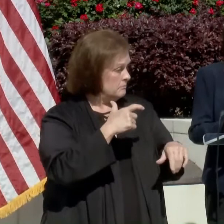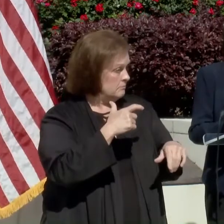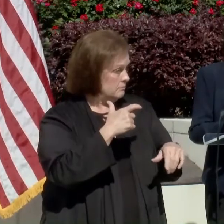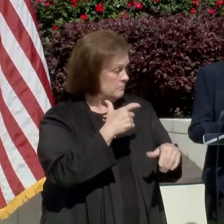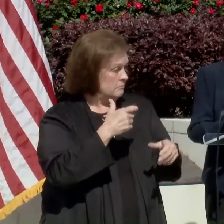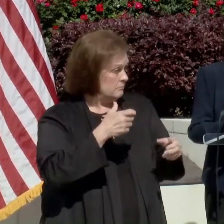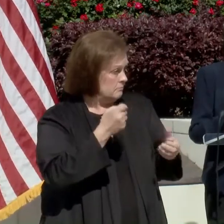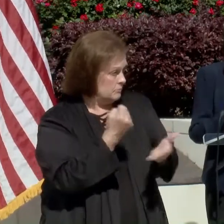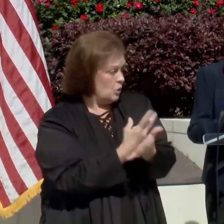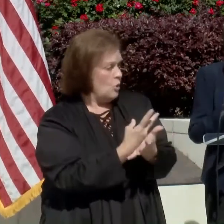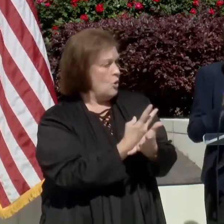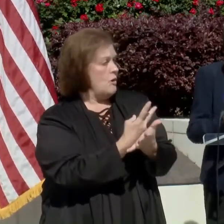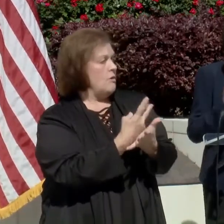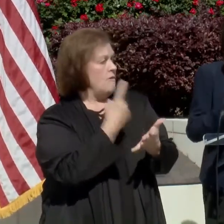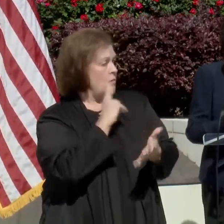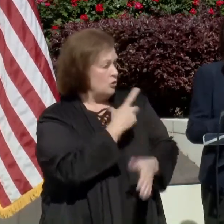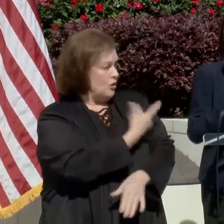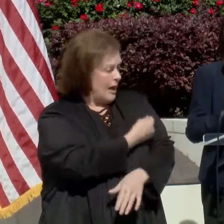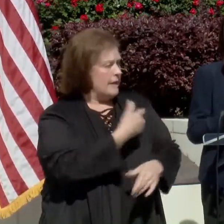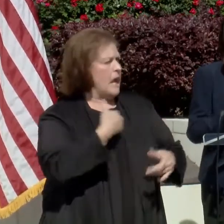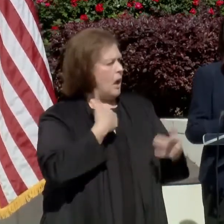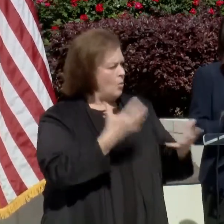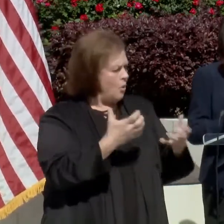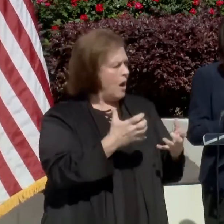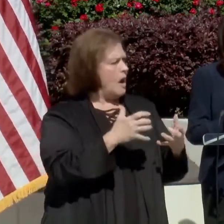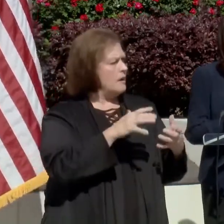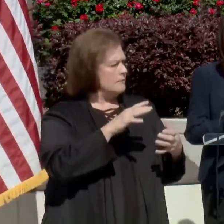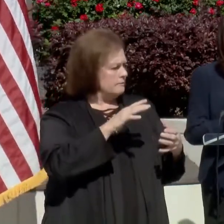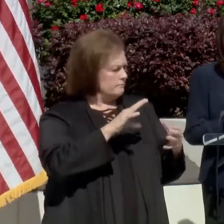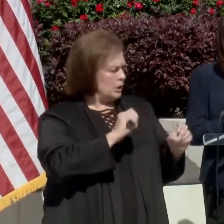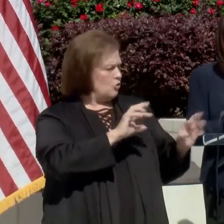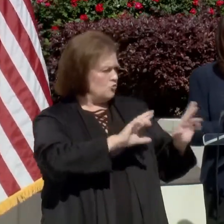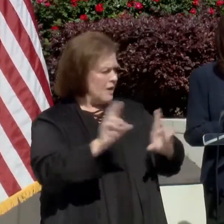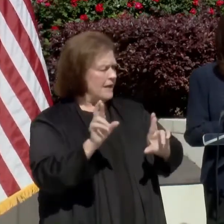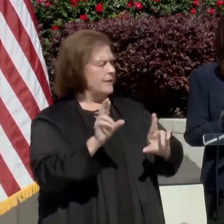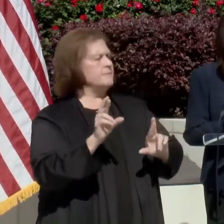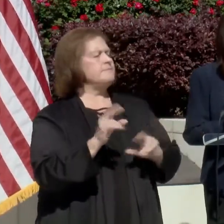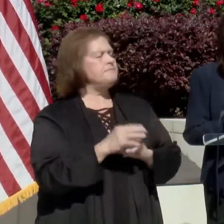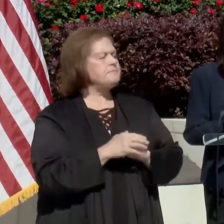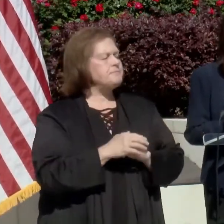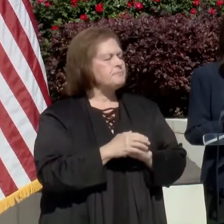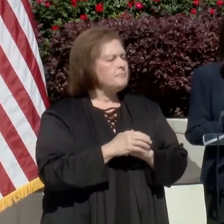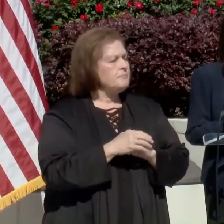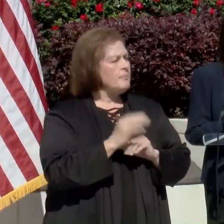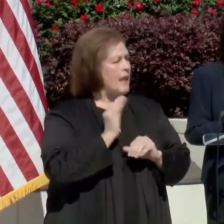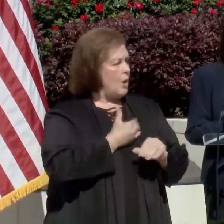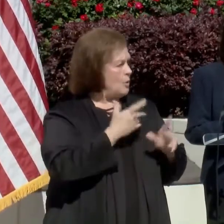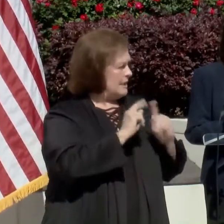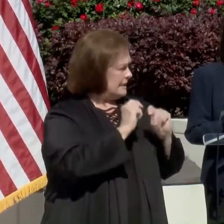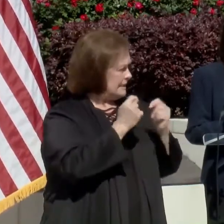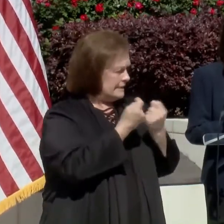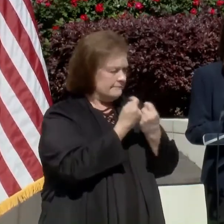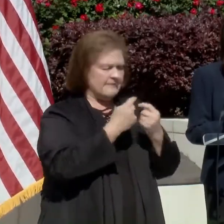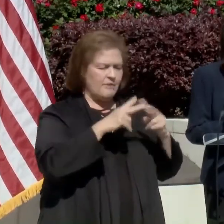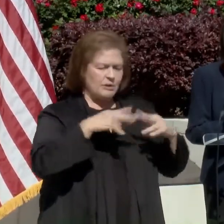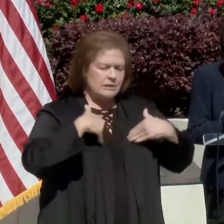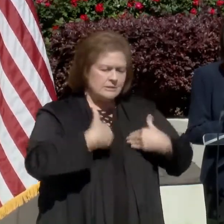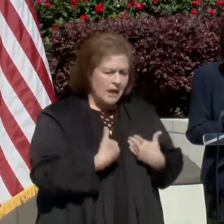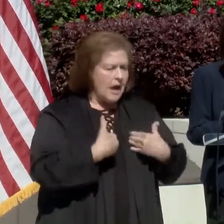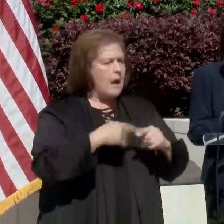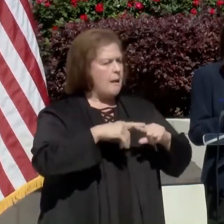authorization, I certainly wanted us to be in the vaccination game. Um, and we are, um, our team was tired, but I,